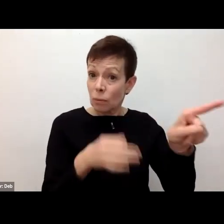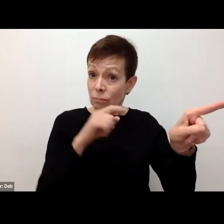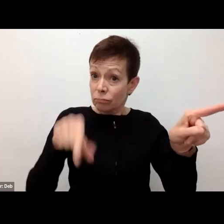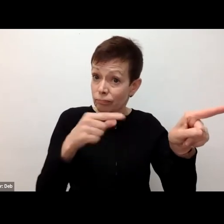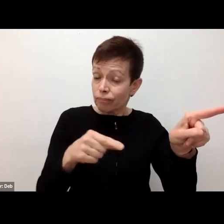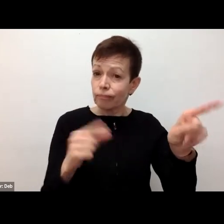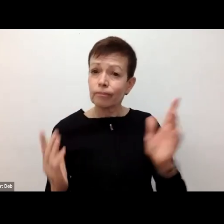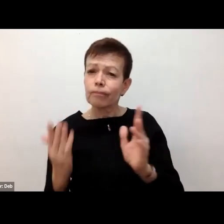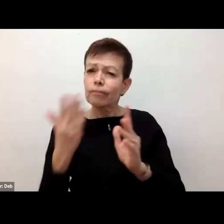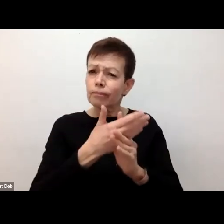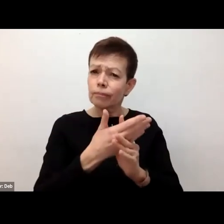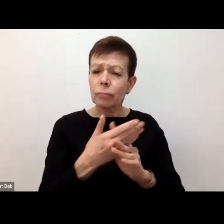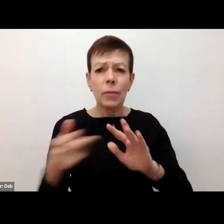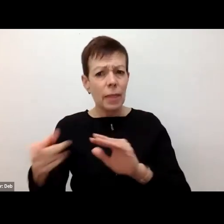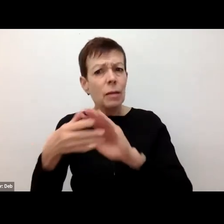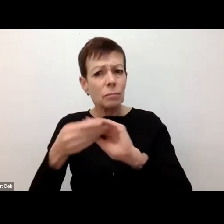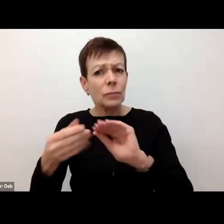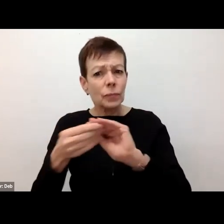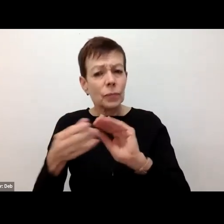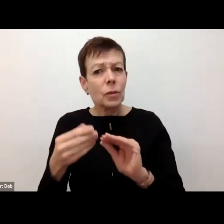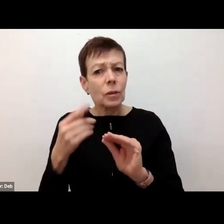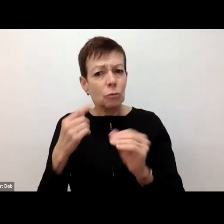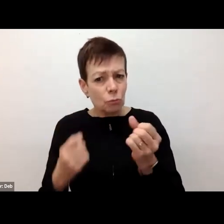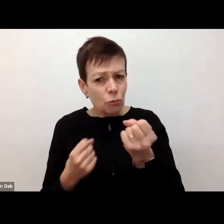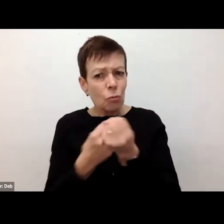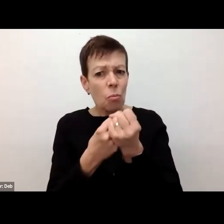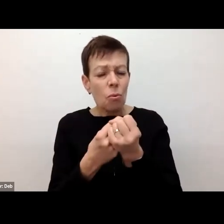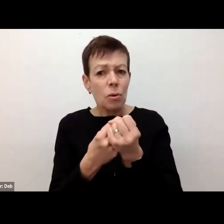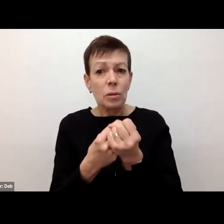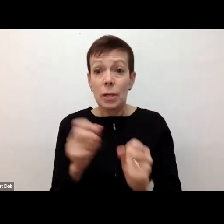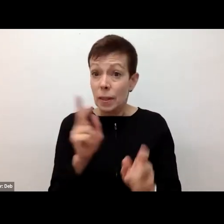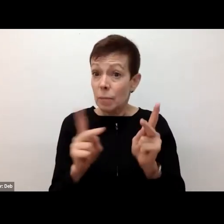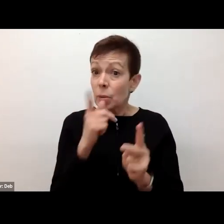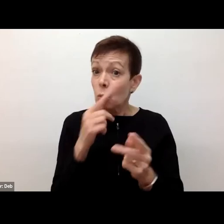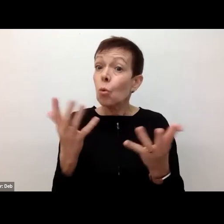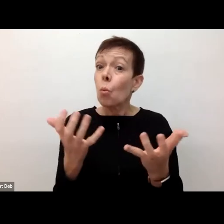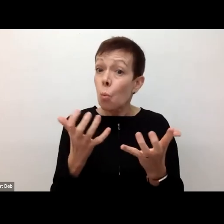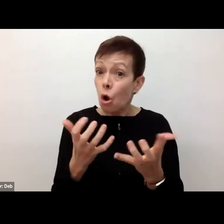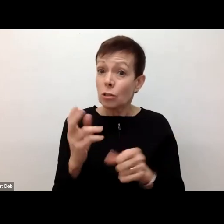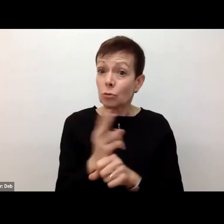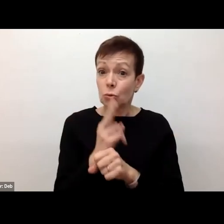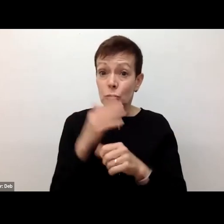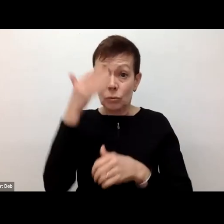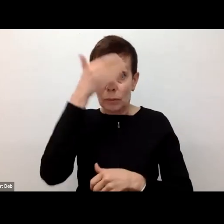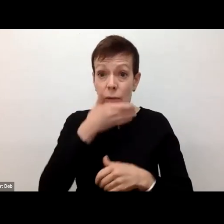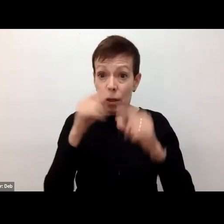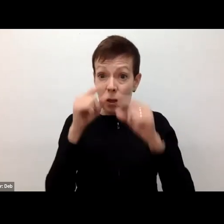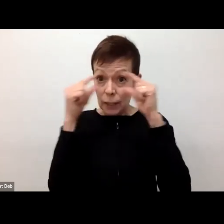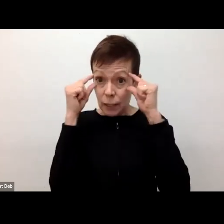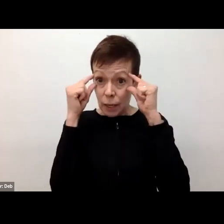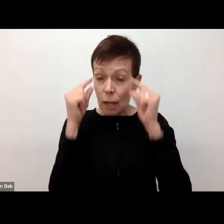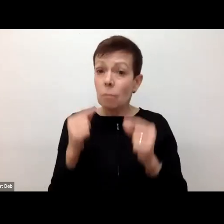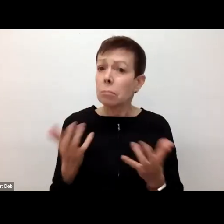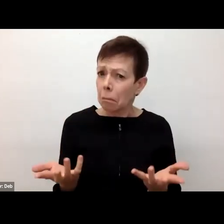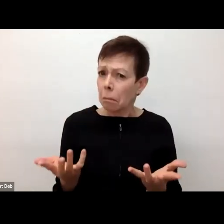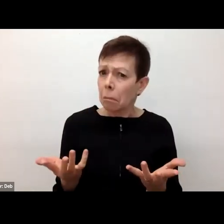on behalf of the wearing of the niqab for those who so choose it. Well, when they arrived, it was